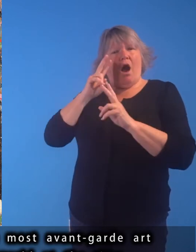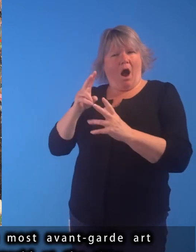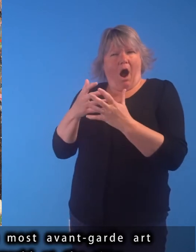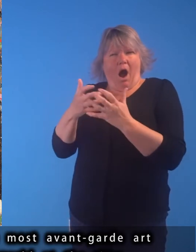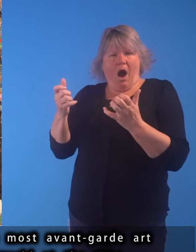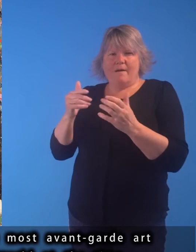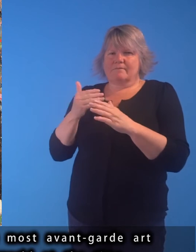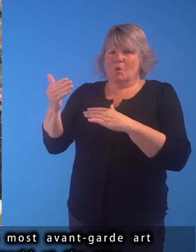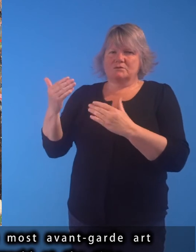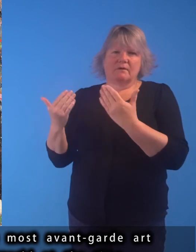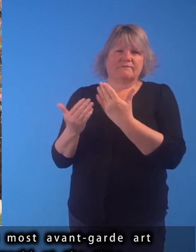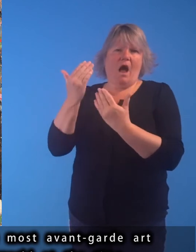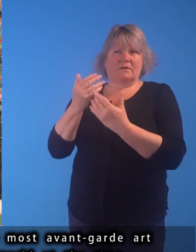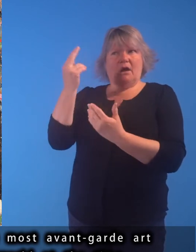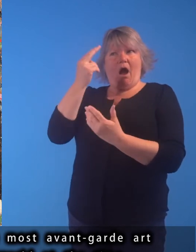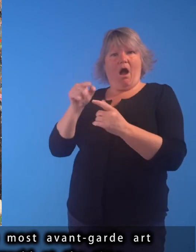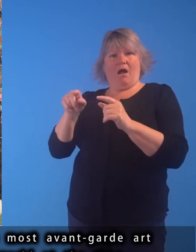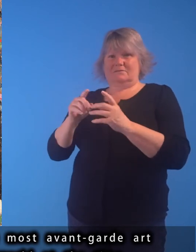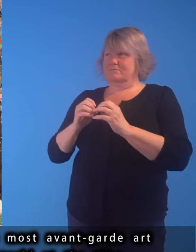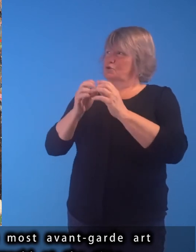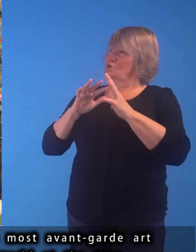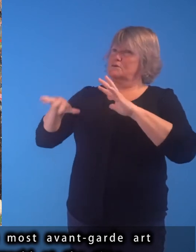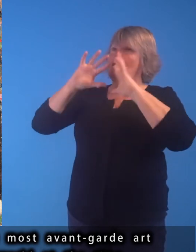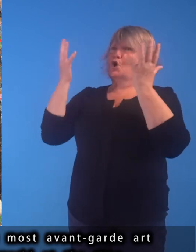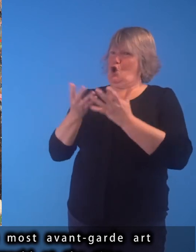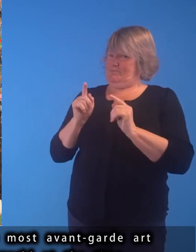most avant-garde art being produced anywhere in the world at the time.